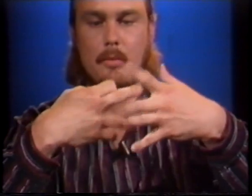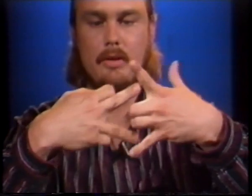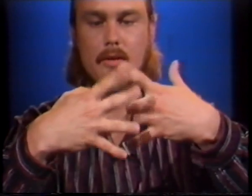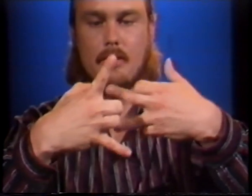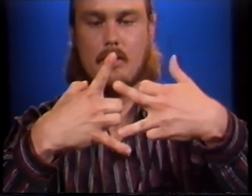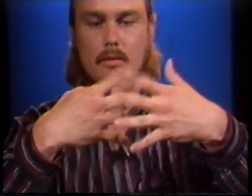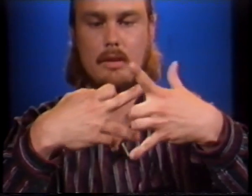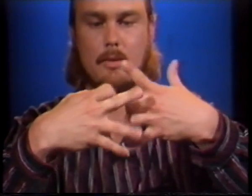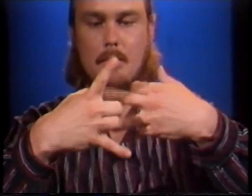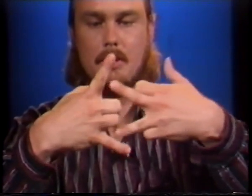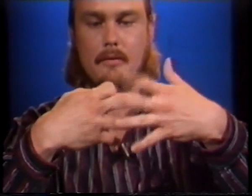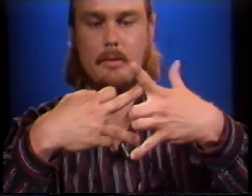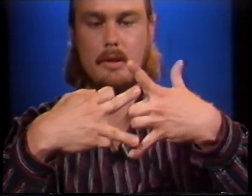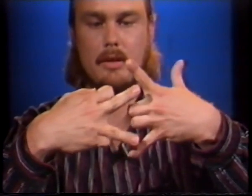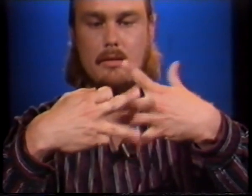pretty difficult and probably not for the beginner.